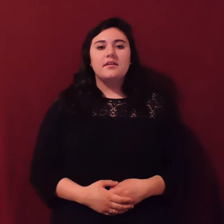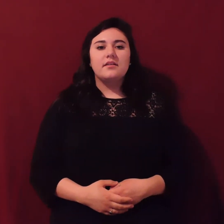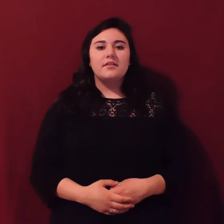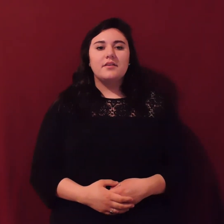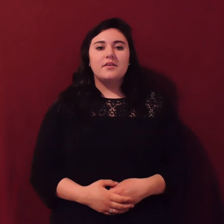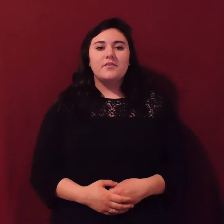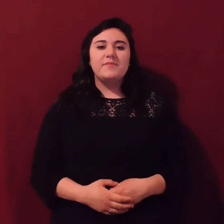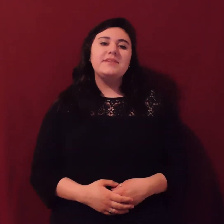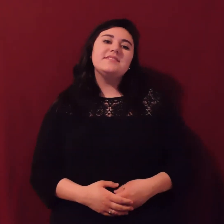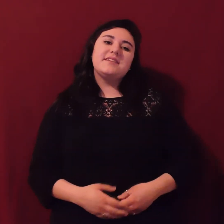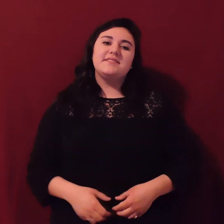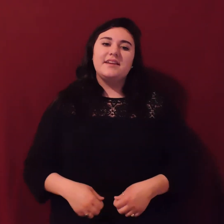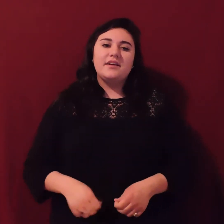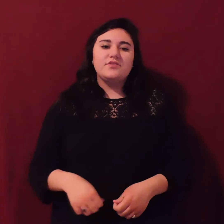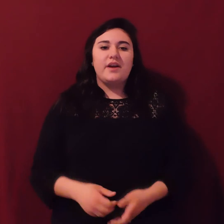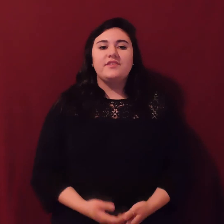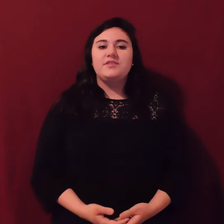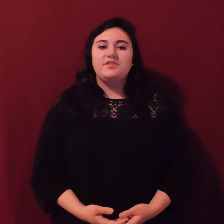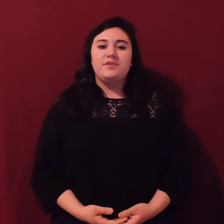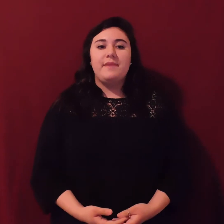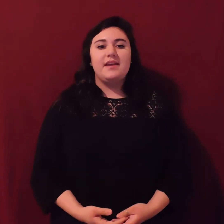We've been discussing traveling to Jamaica.